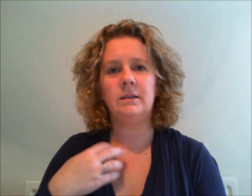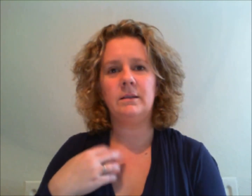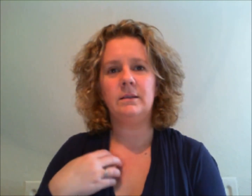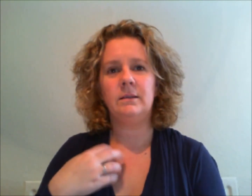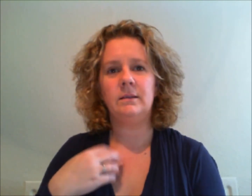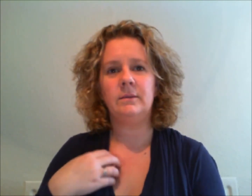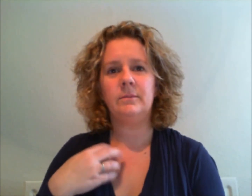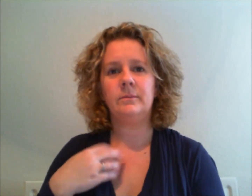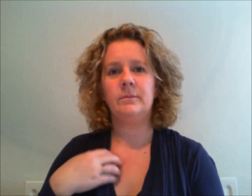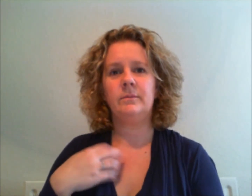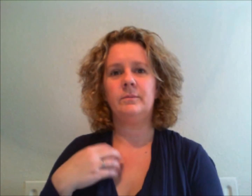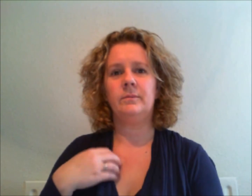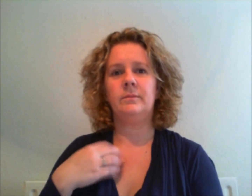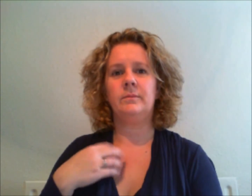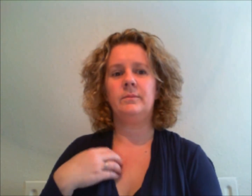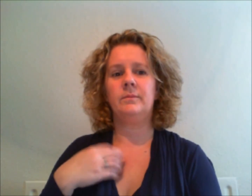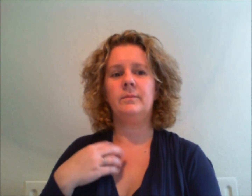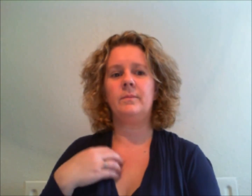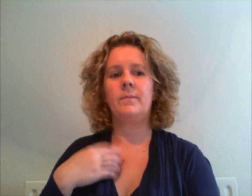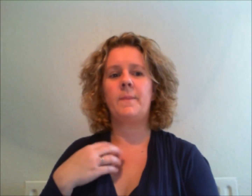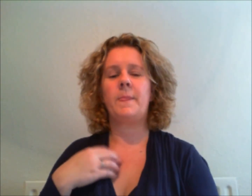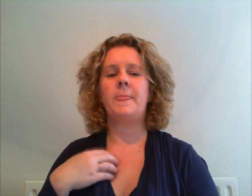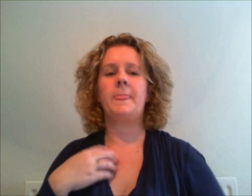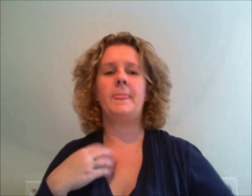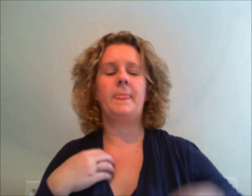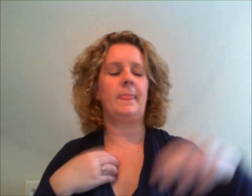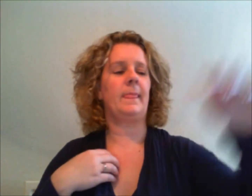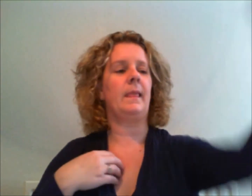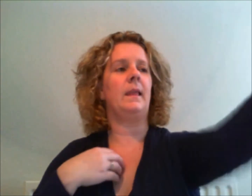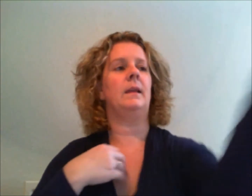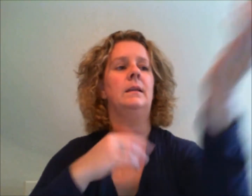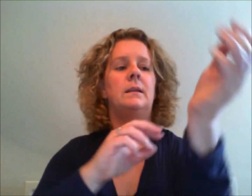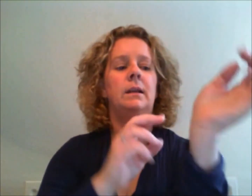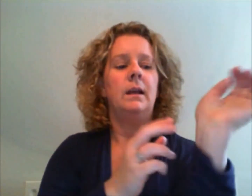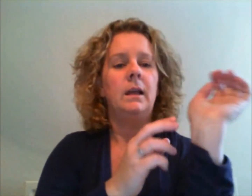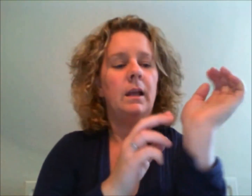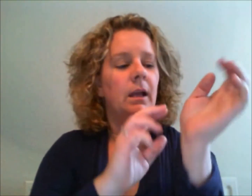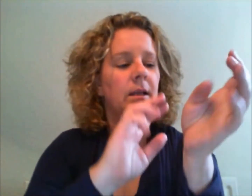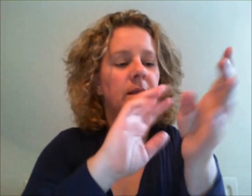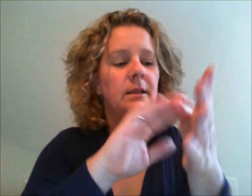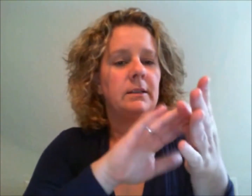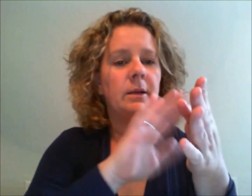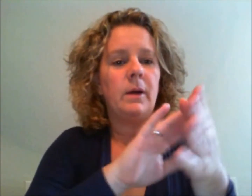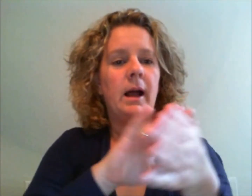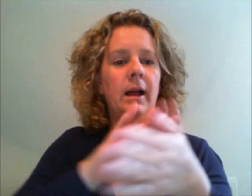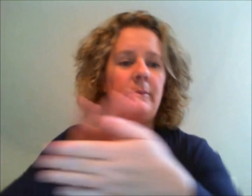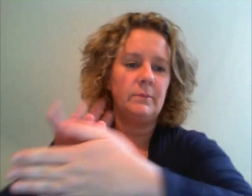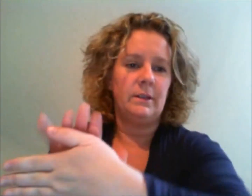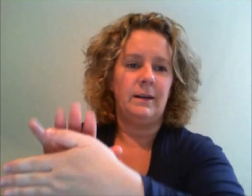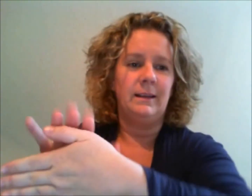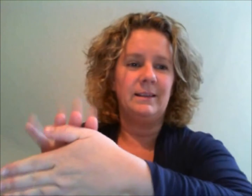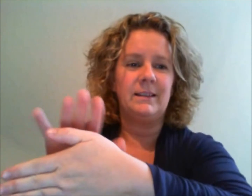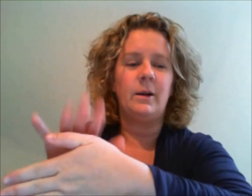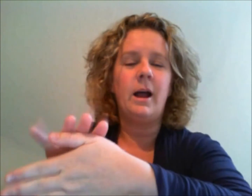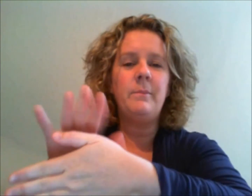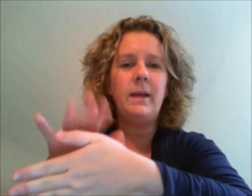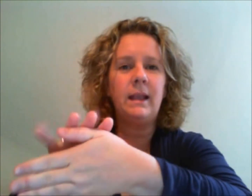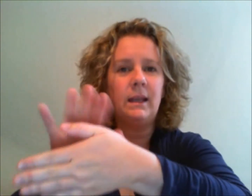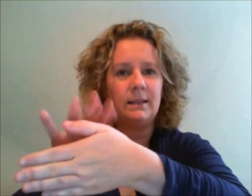so I'm sorry so I'm making a